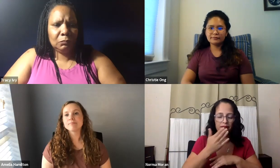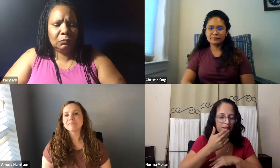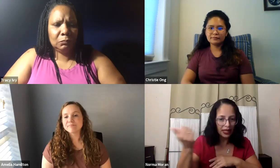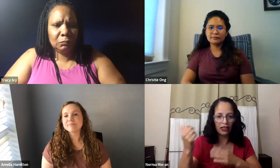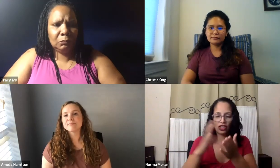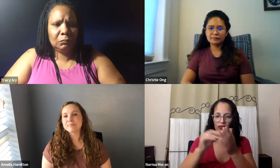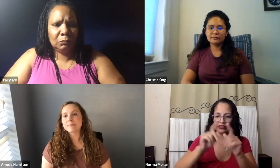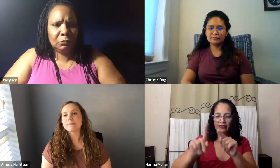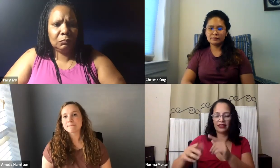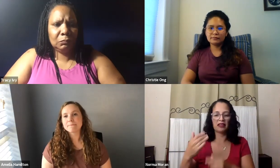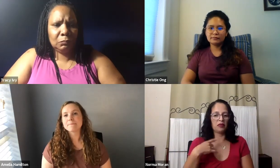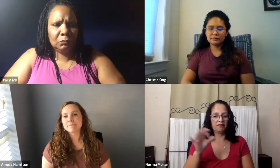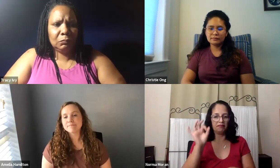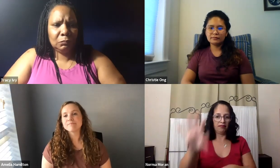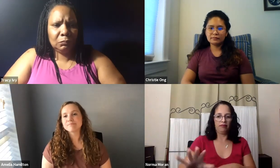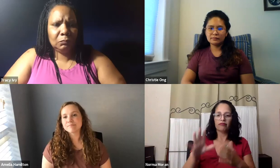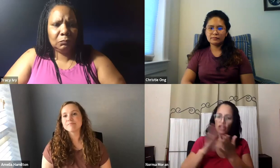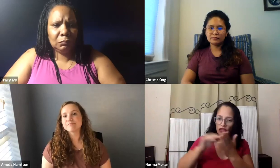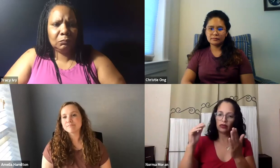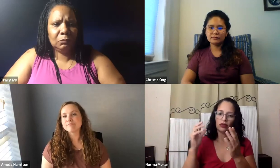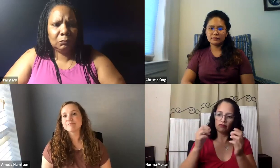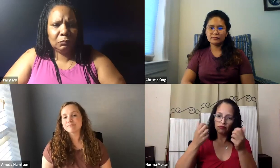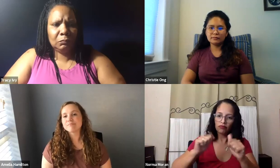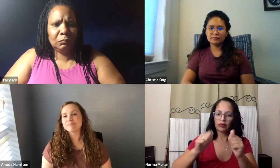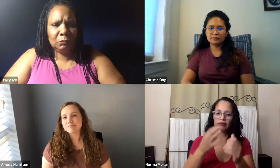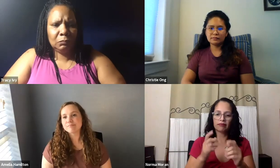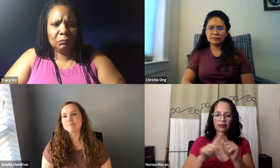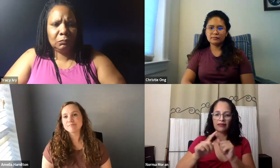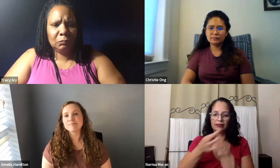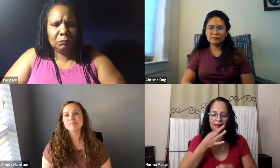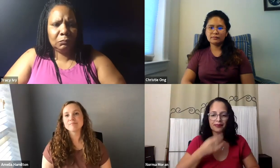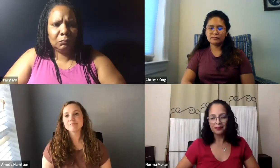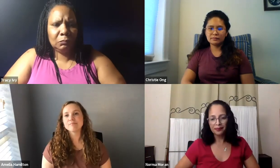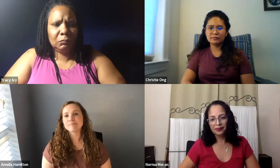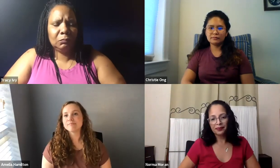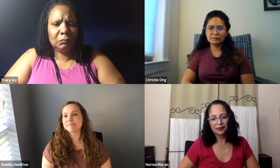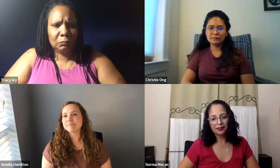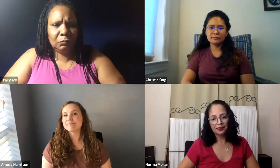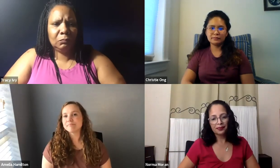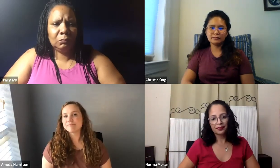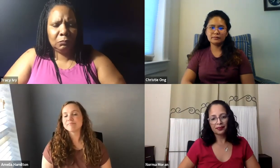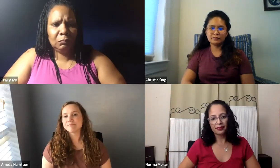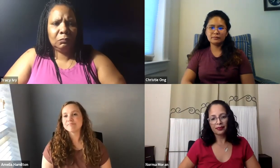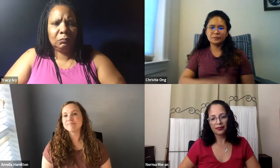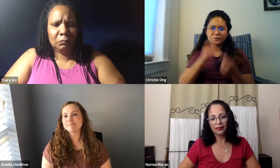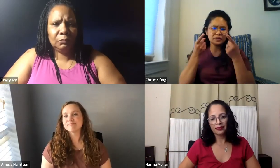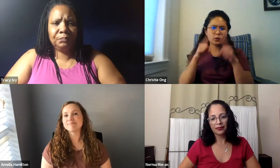I haven't stuck to just one thing for my whole career. So I would definitely say put yourself out there and try new things.